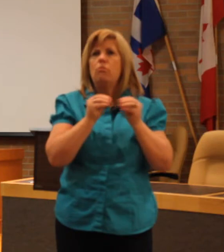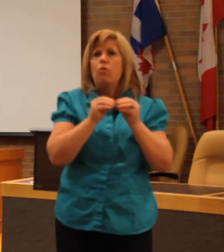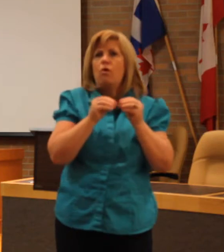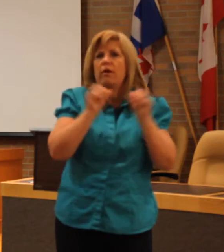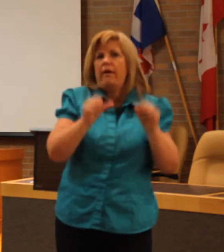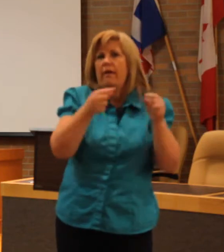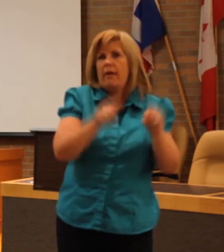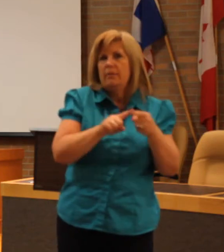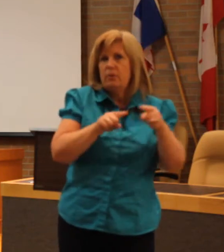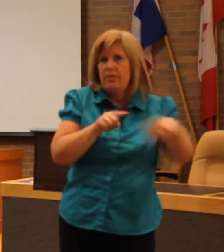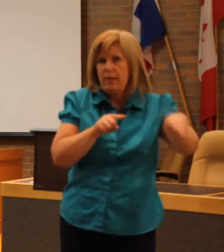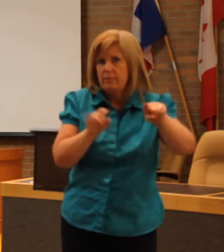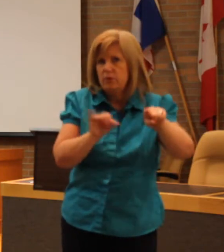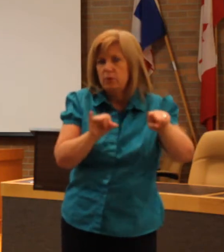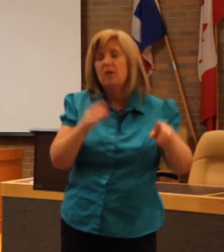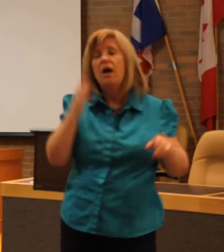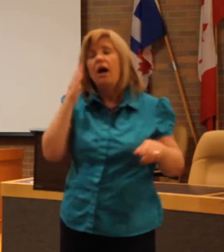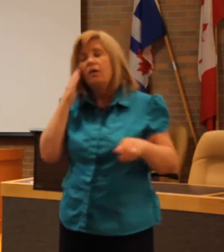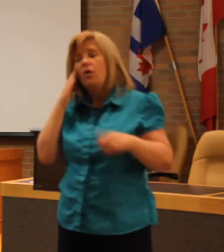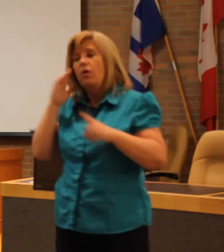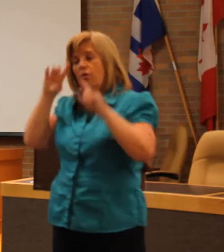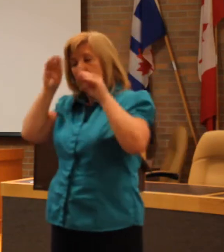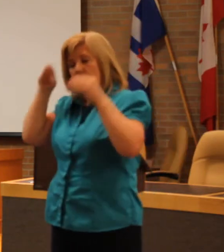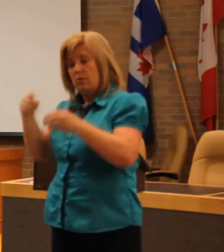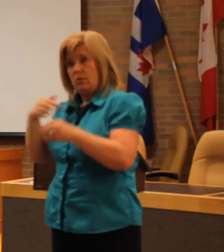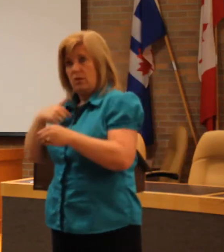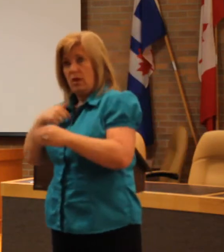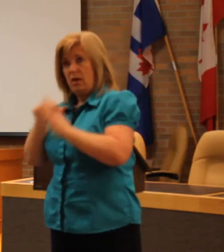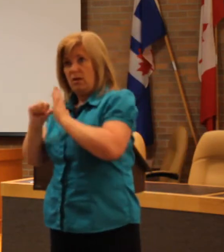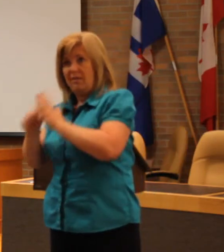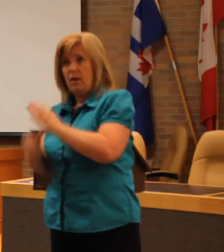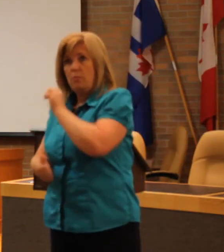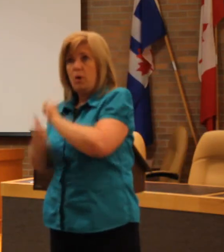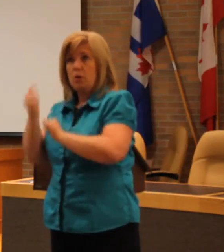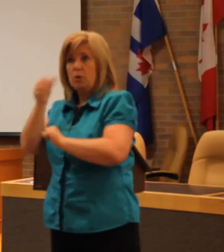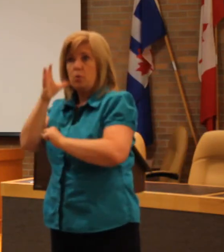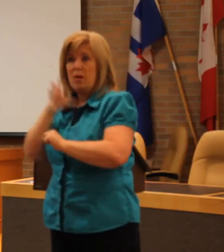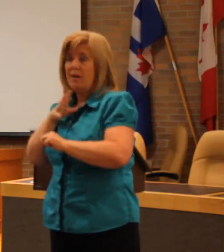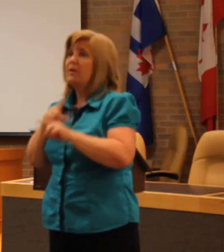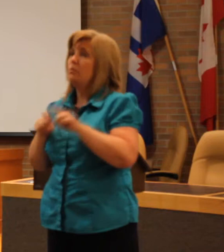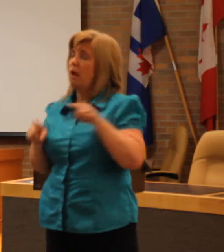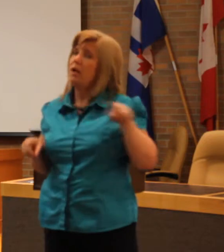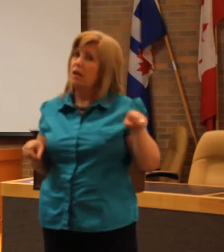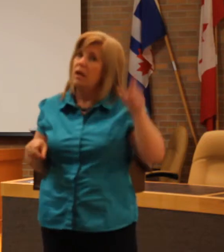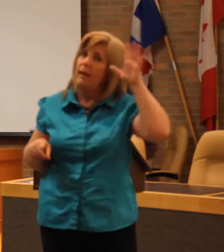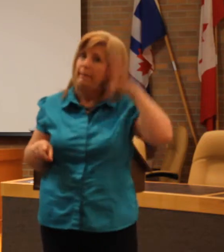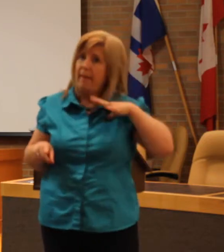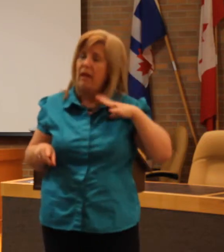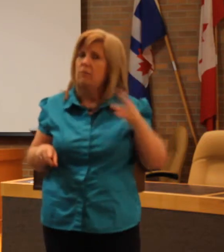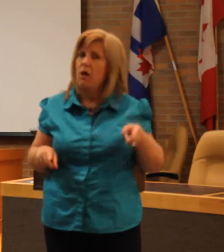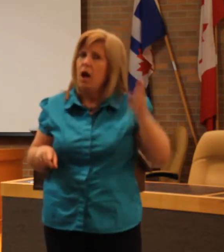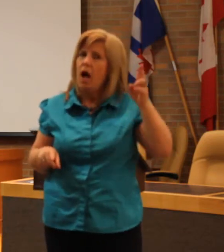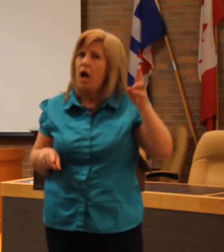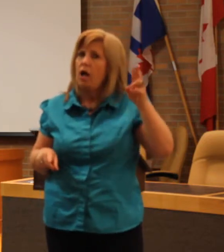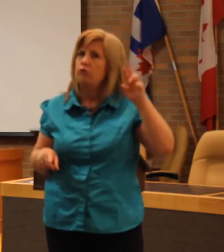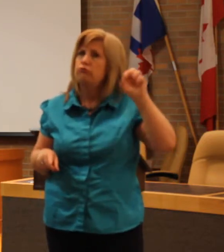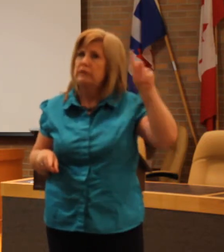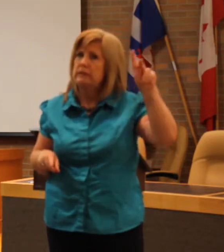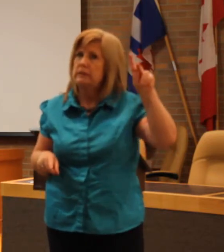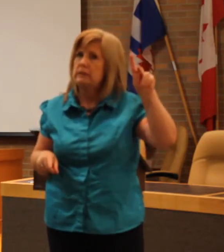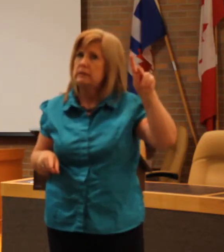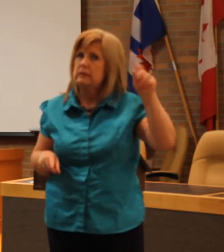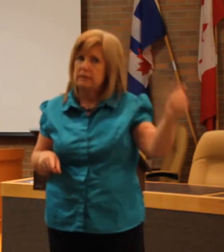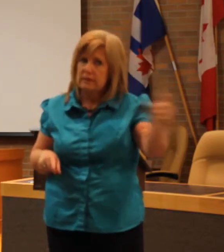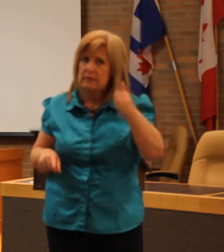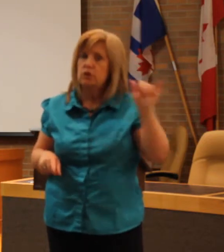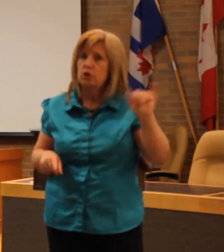primarily on women today, but I wanted to also say that men are at higher risk for abuse as well. So it's good